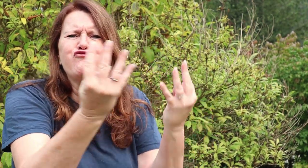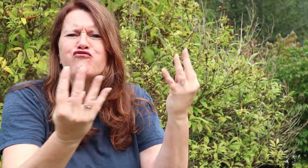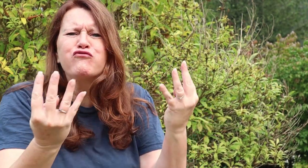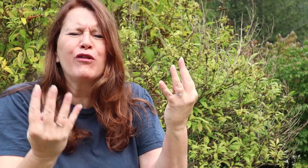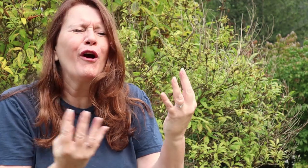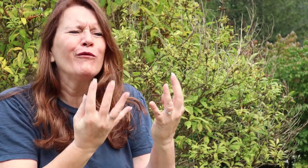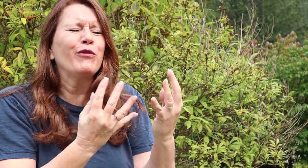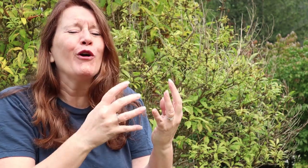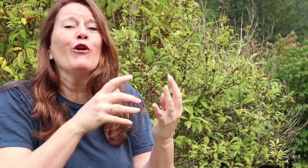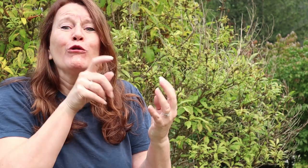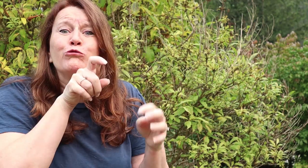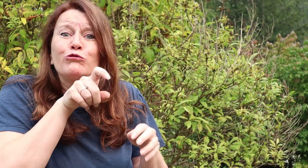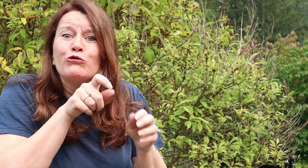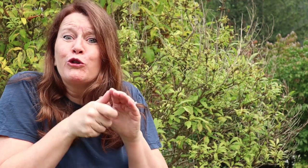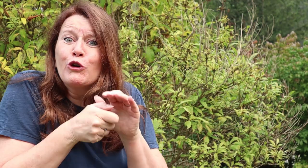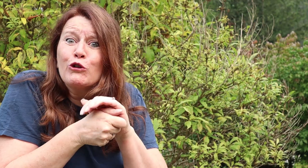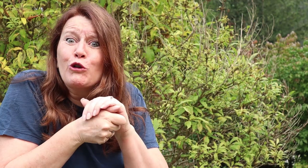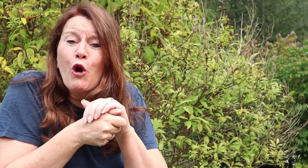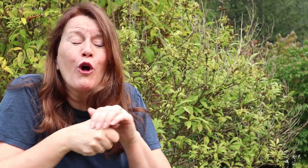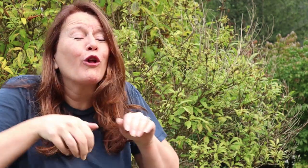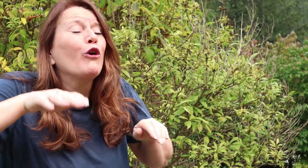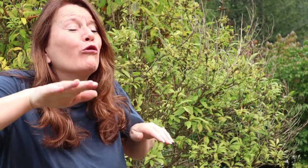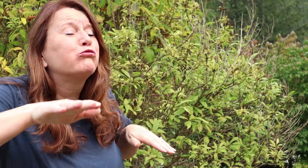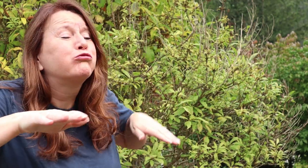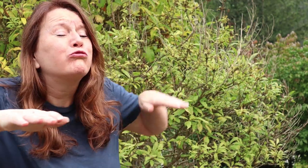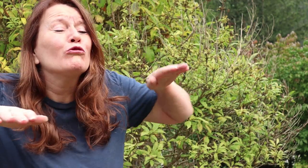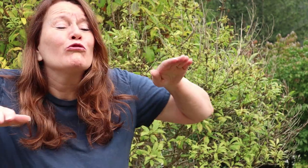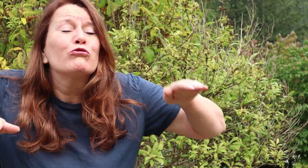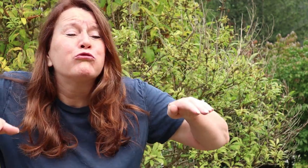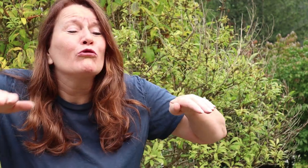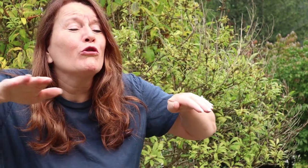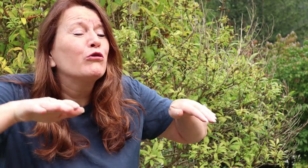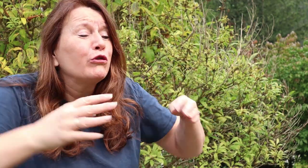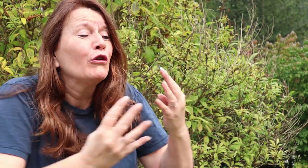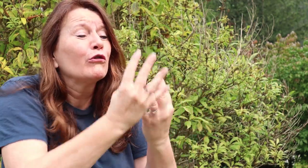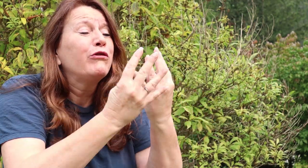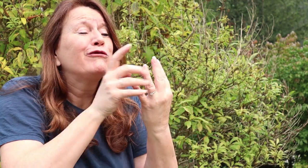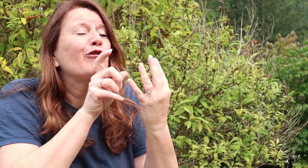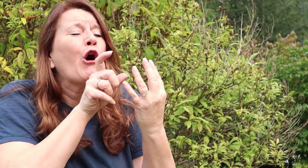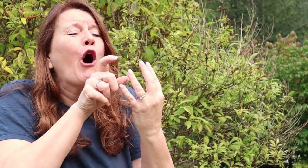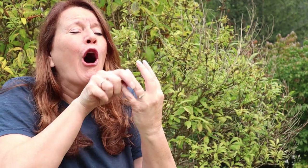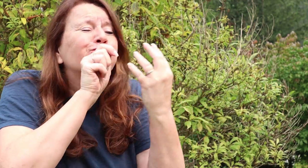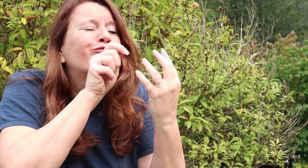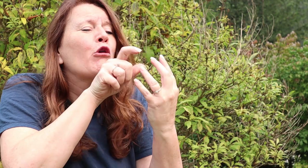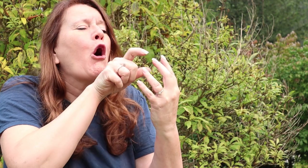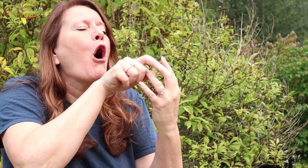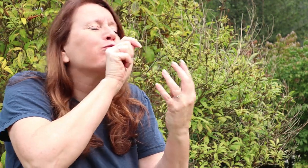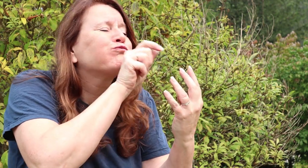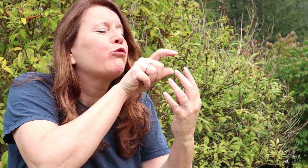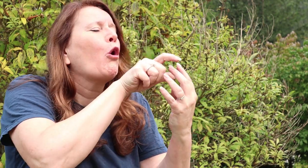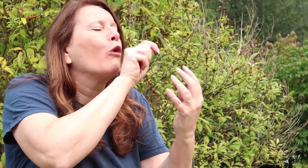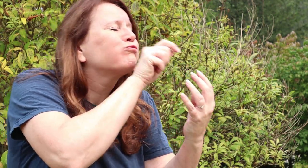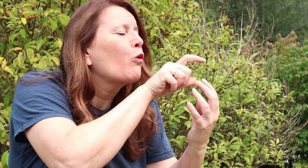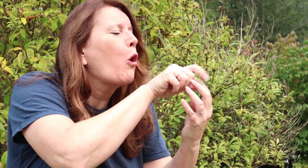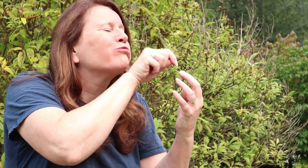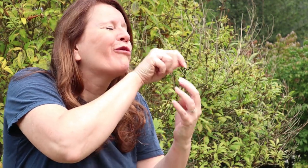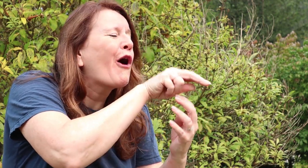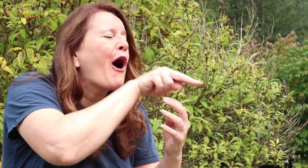There's grass growing all around and the turtle moves very, very slowly slowly and takes